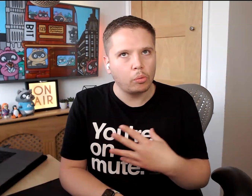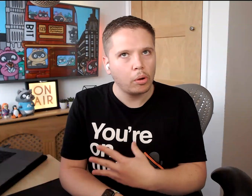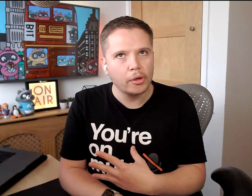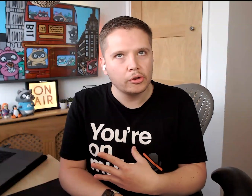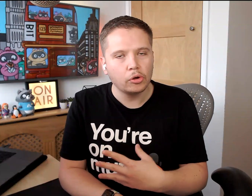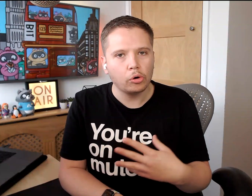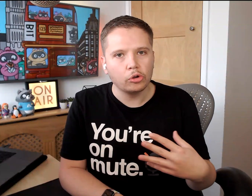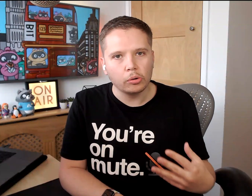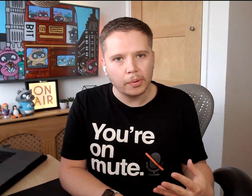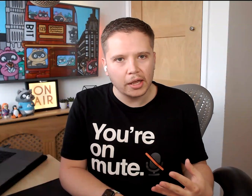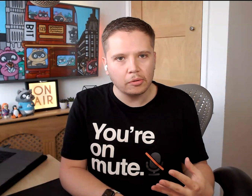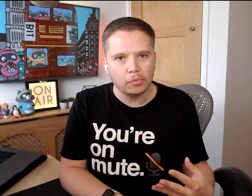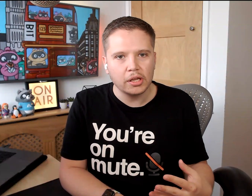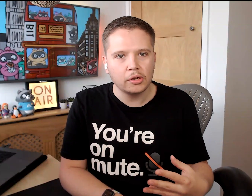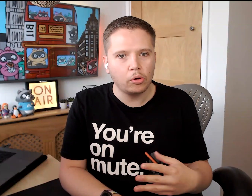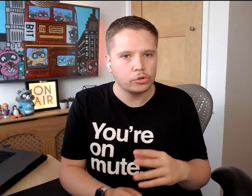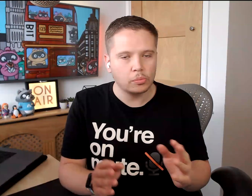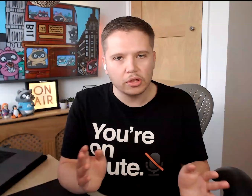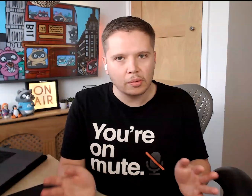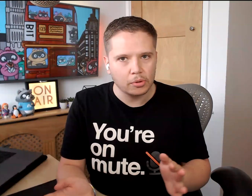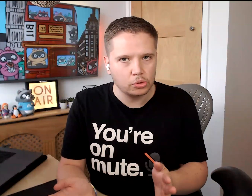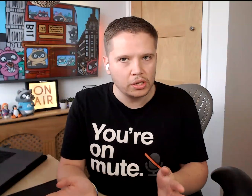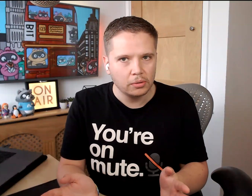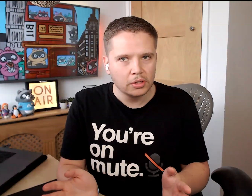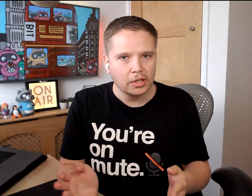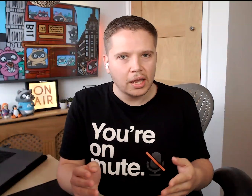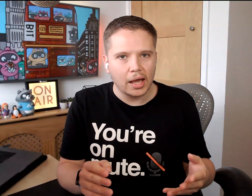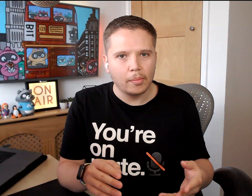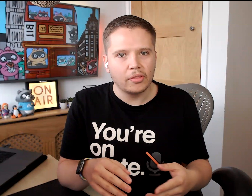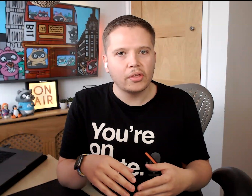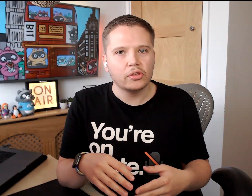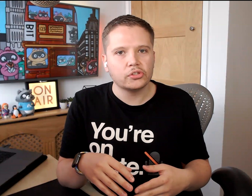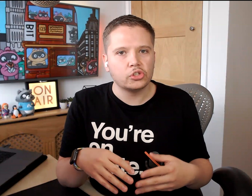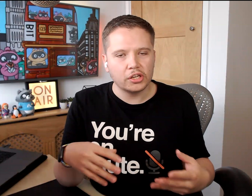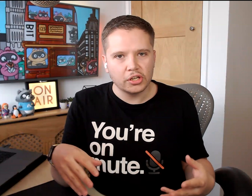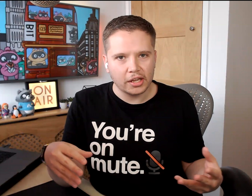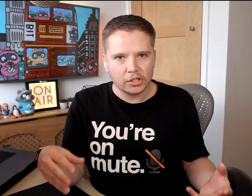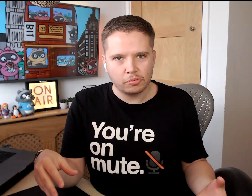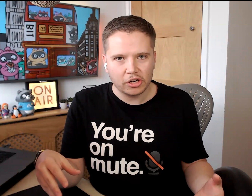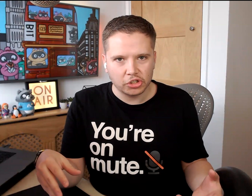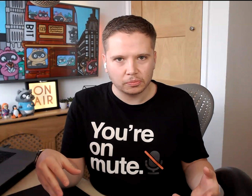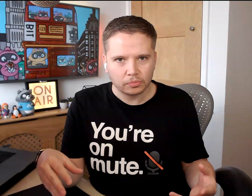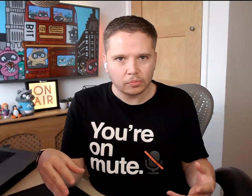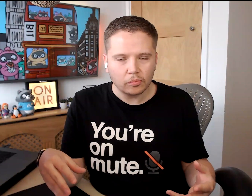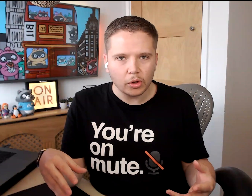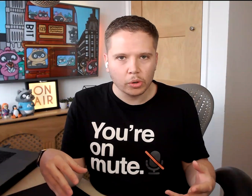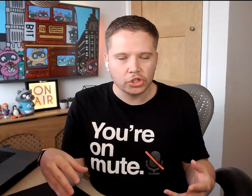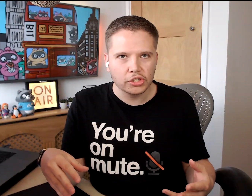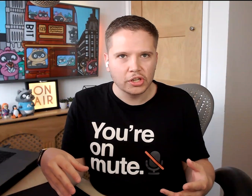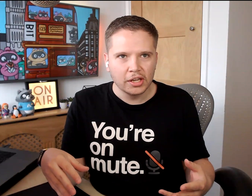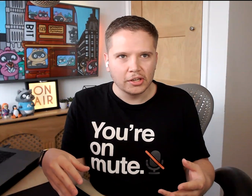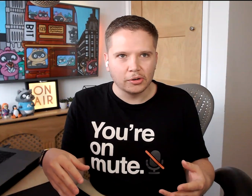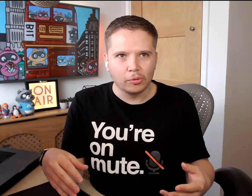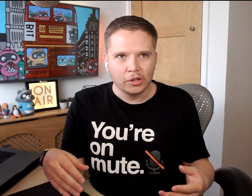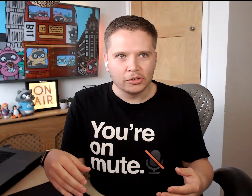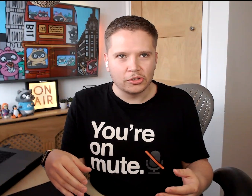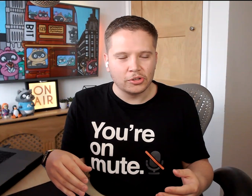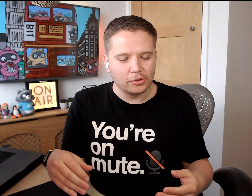a woman or non-binary or something in between? And then there's gender expression, which is, you know, do you,